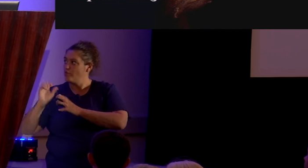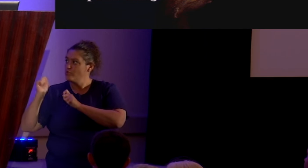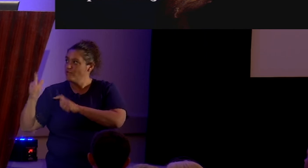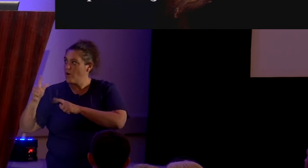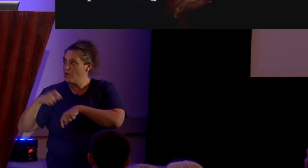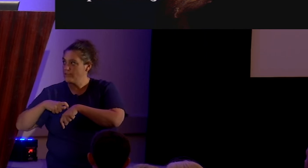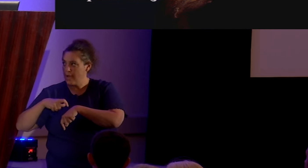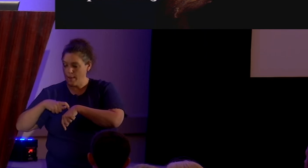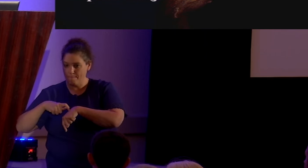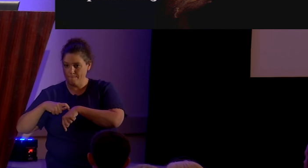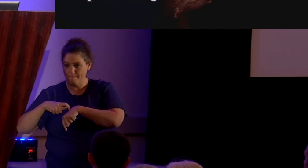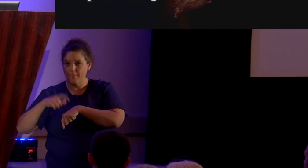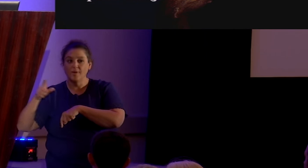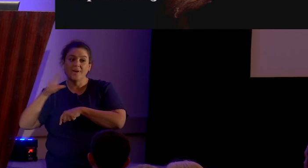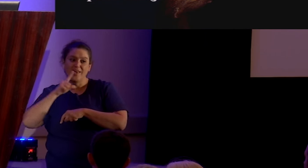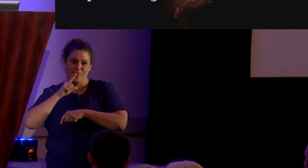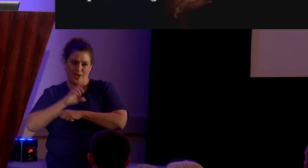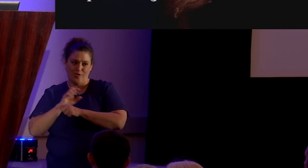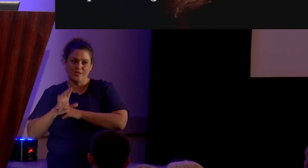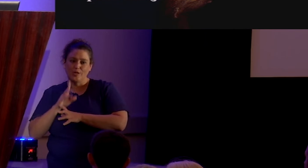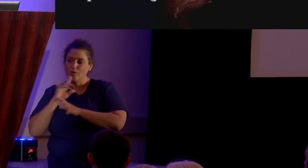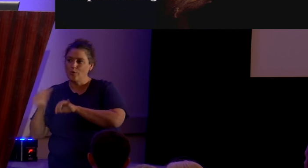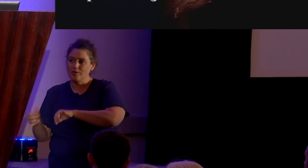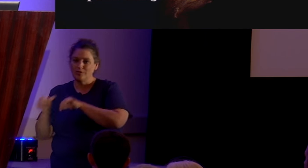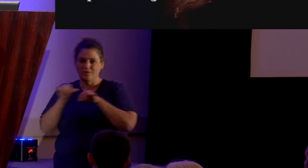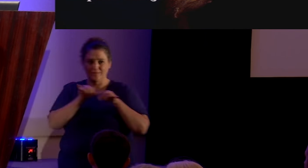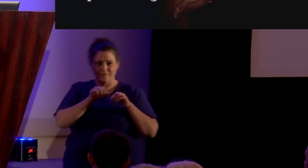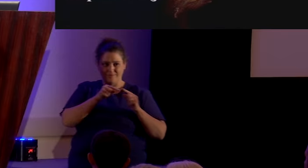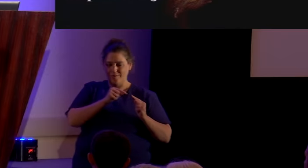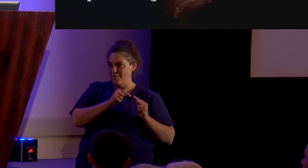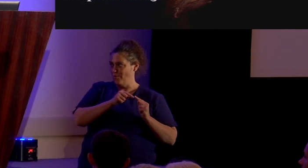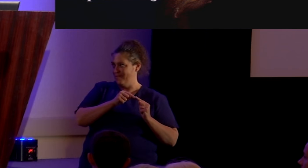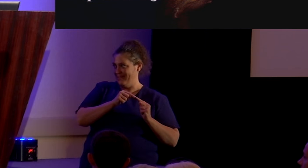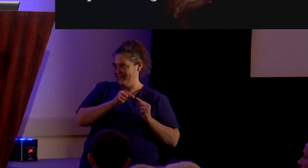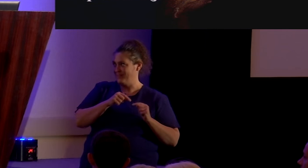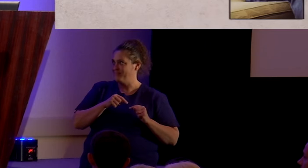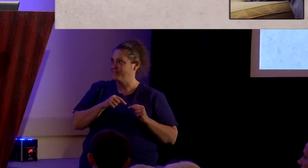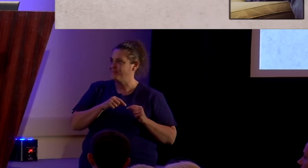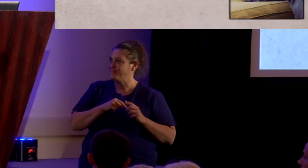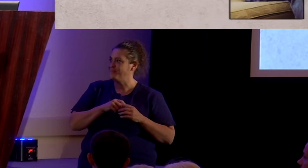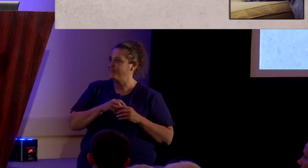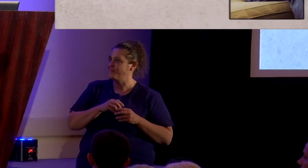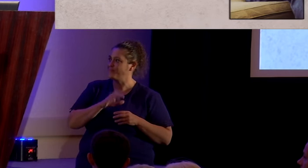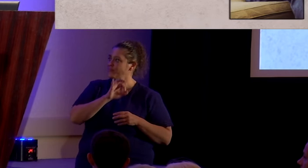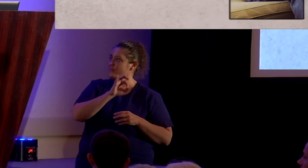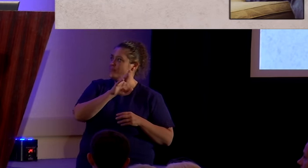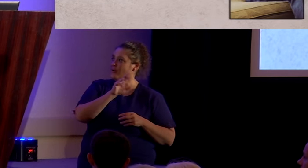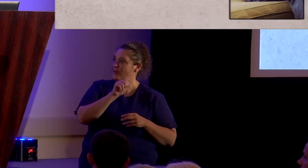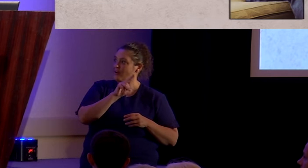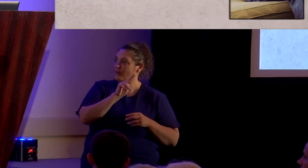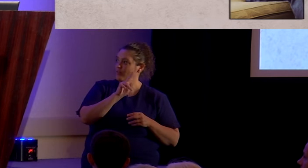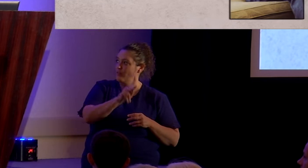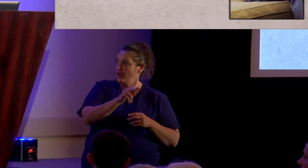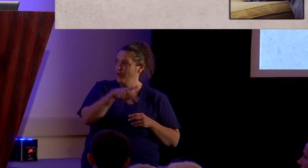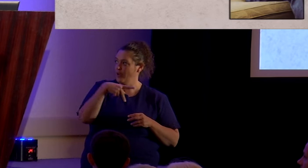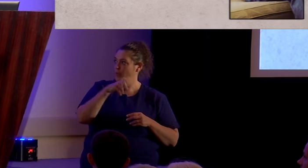There is a Christian equivalent of Stephen King. His name is Frank Peretti.